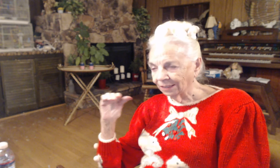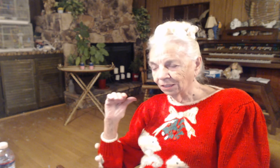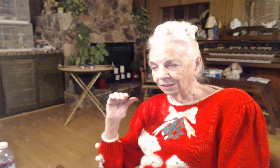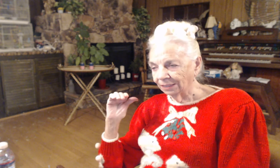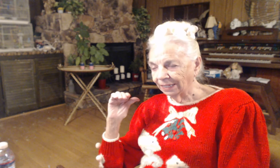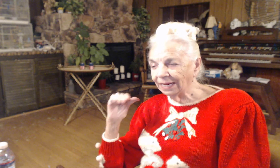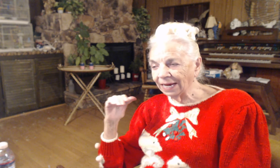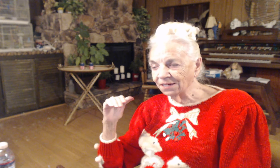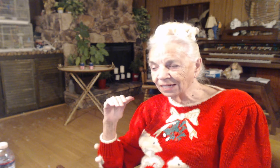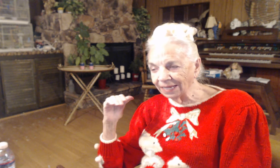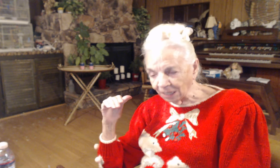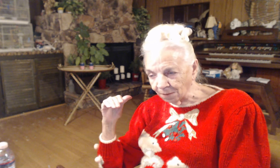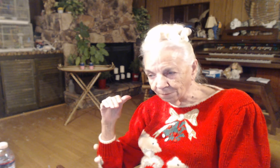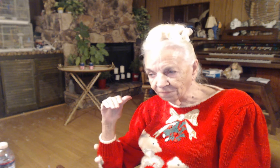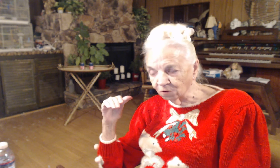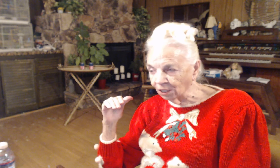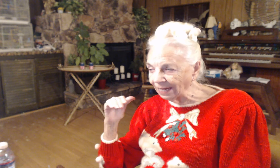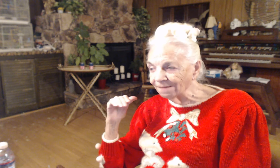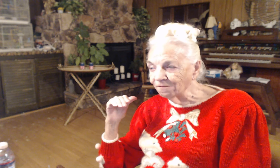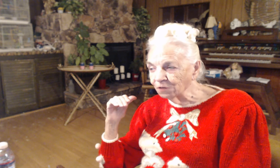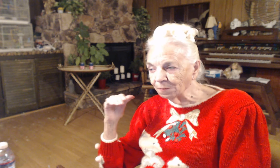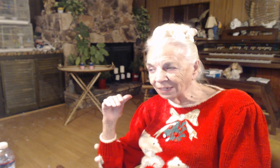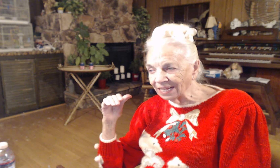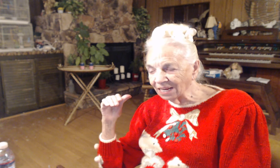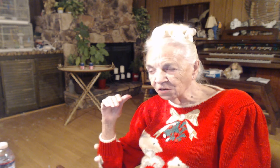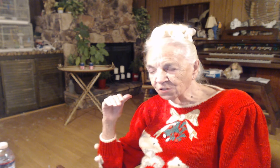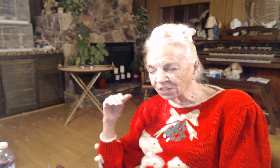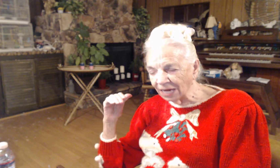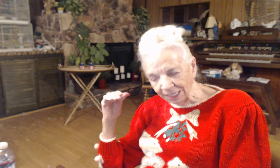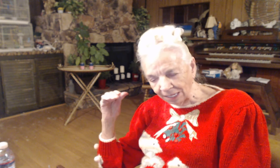He had to get up before everybody else got up.